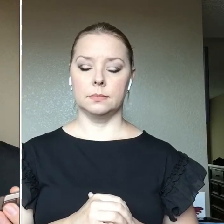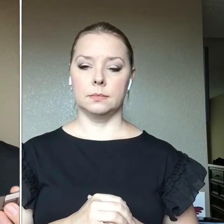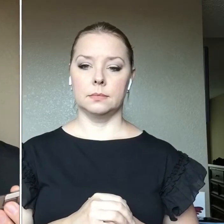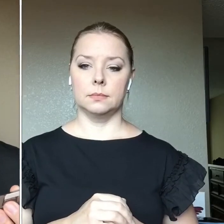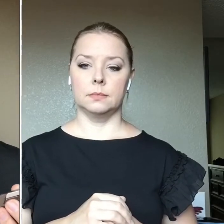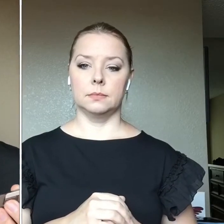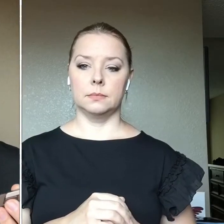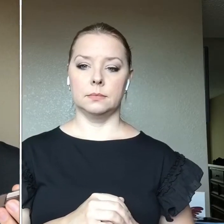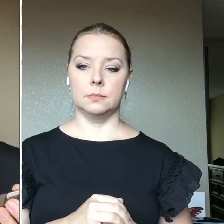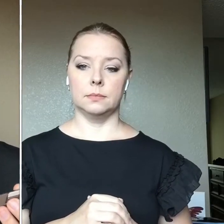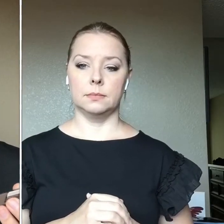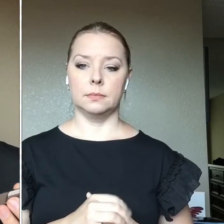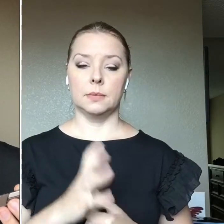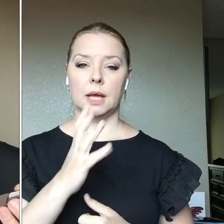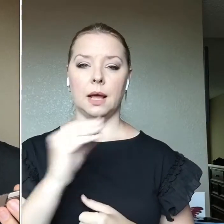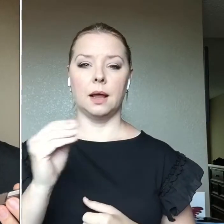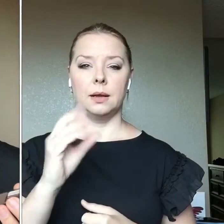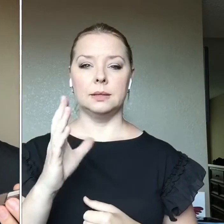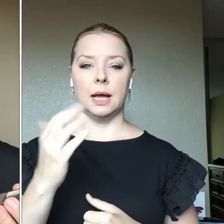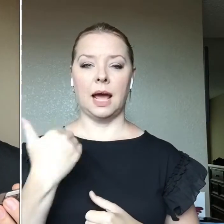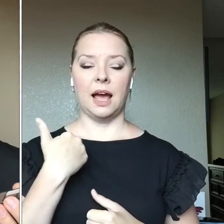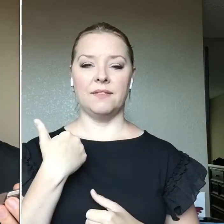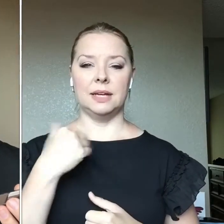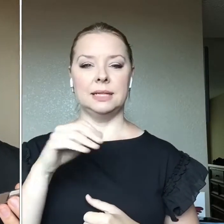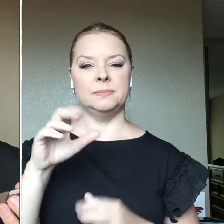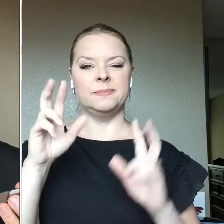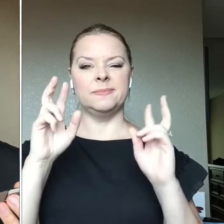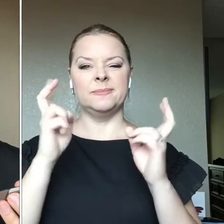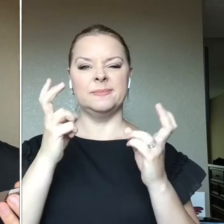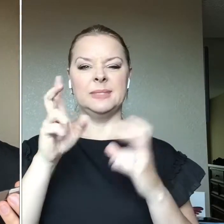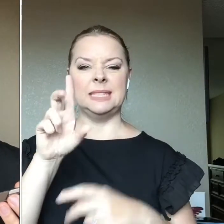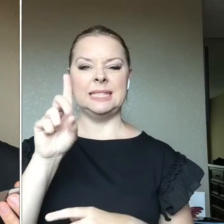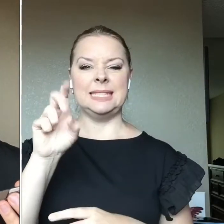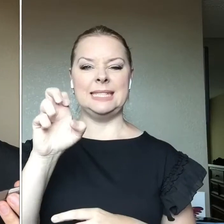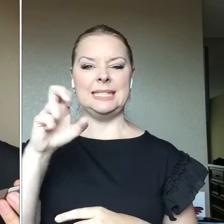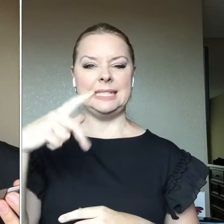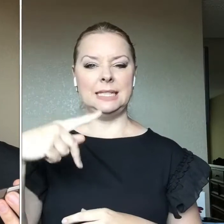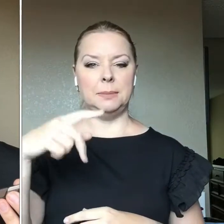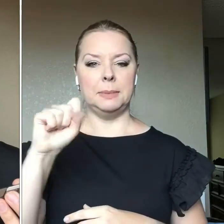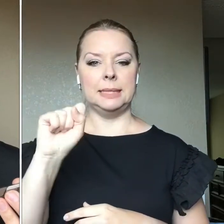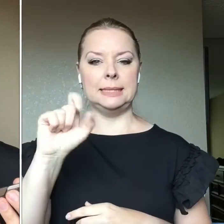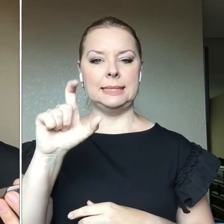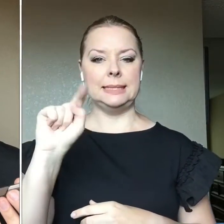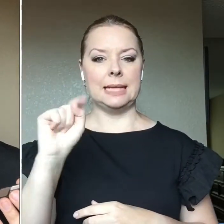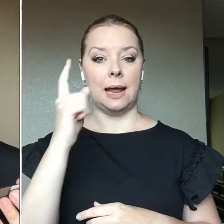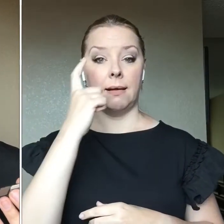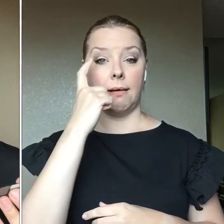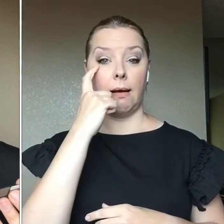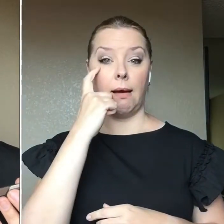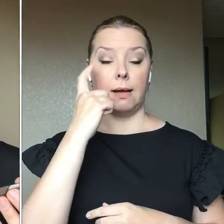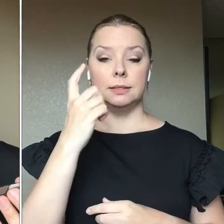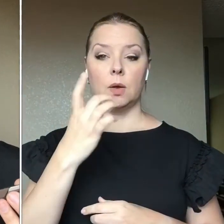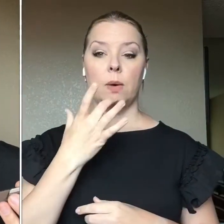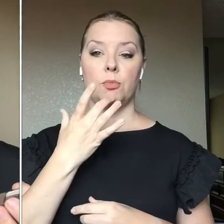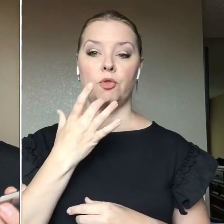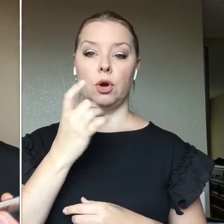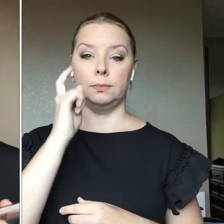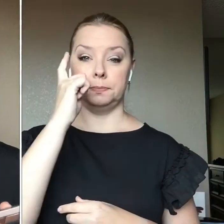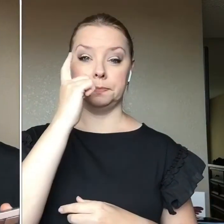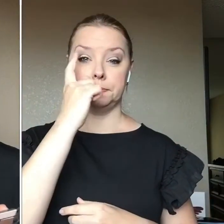And I have kind of a deep set eye. So I like this to be what seems